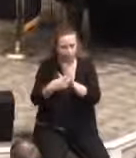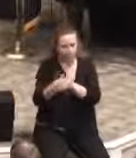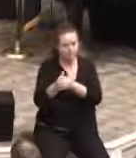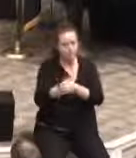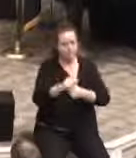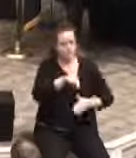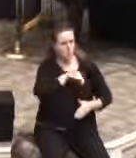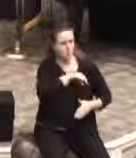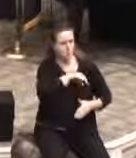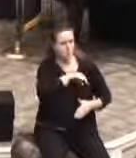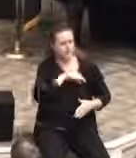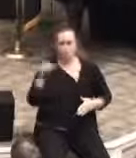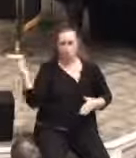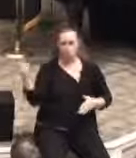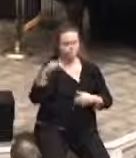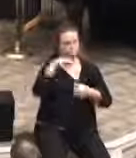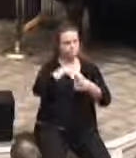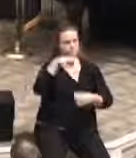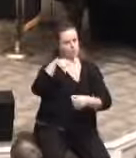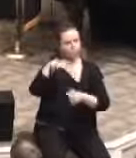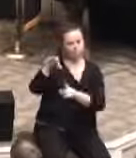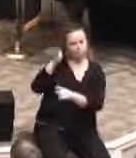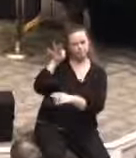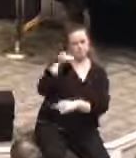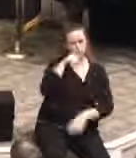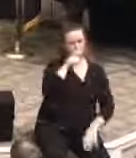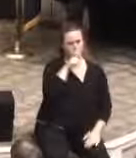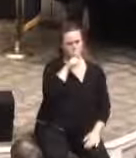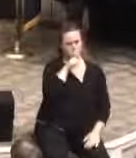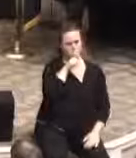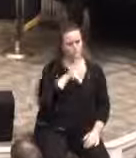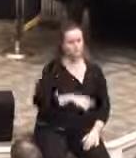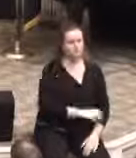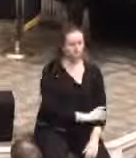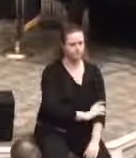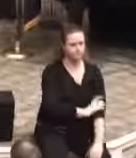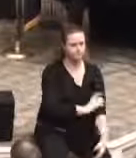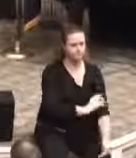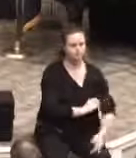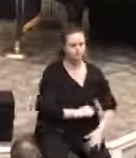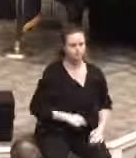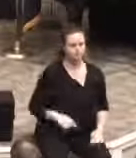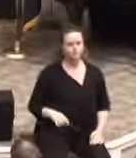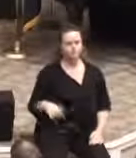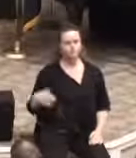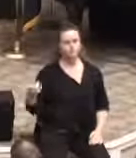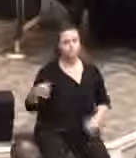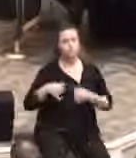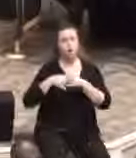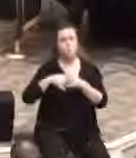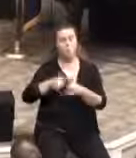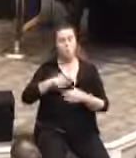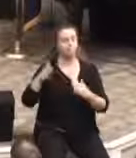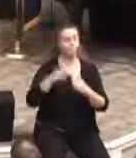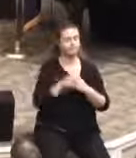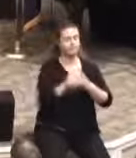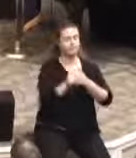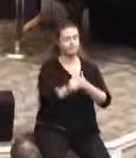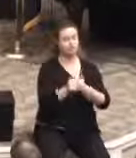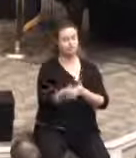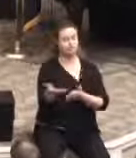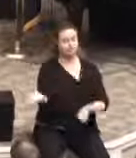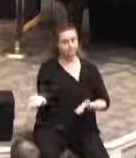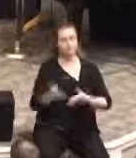leadership qualities during their training. The 123rd voted and the award winner for the Outstanding Leadership